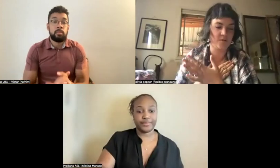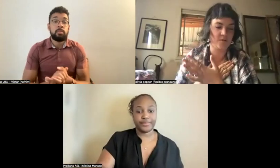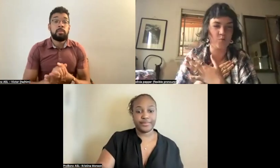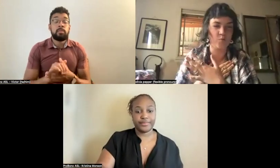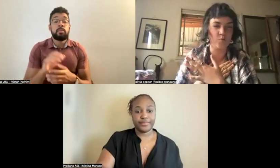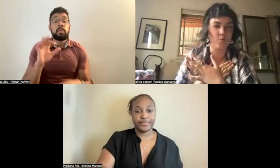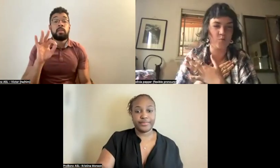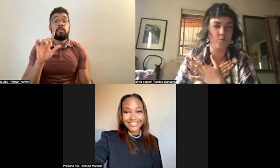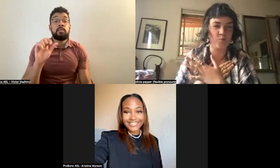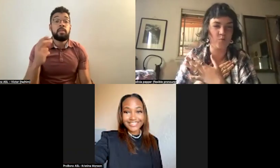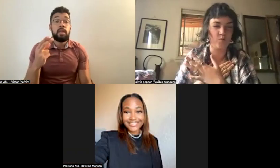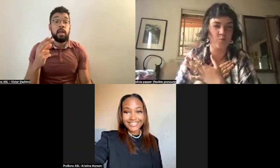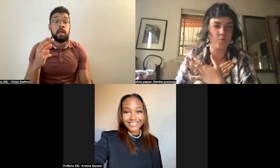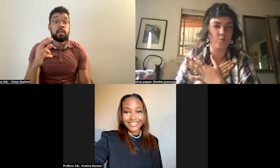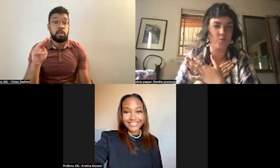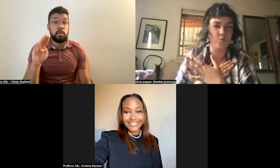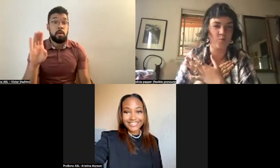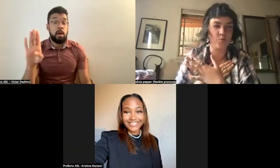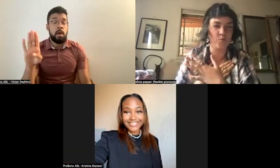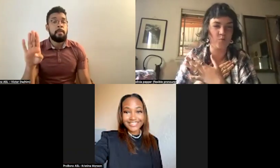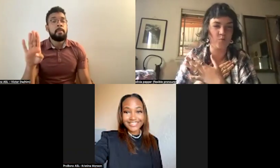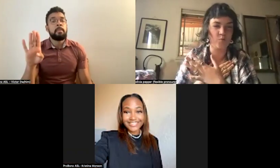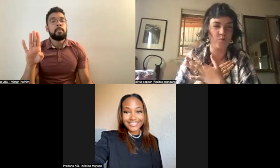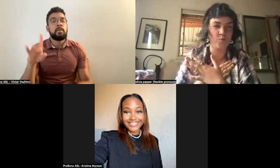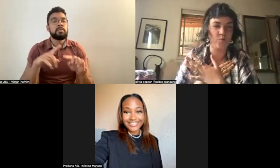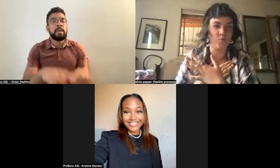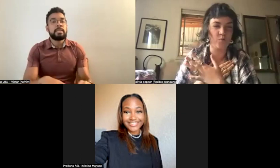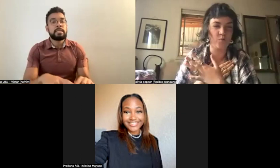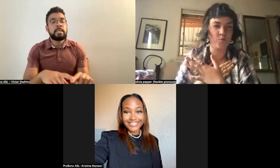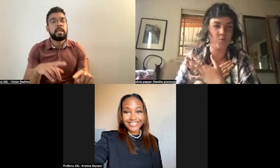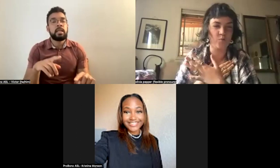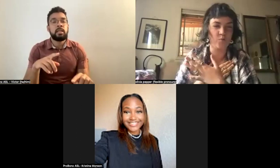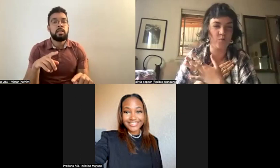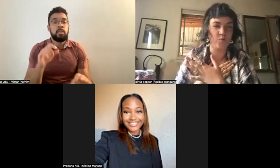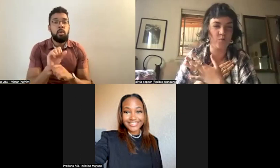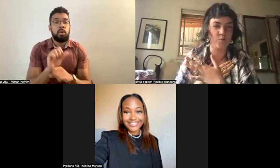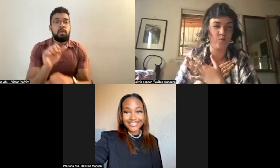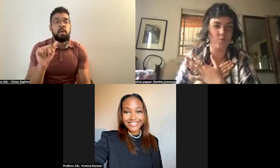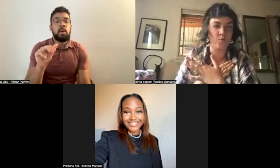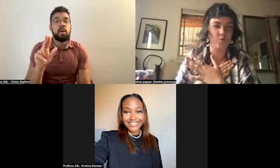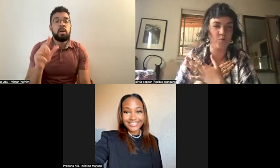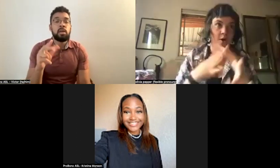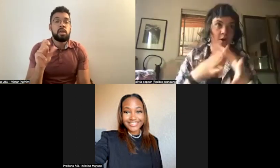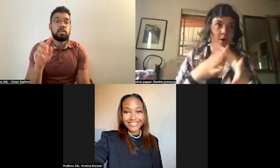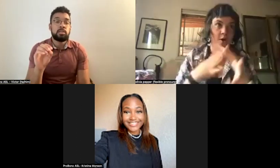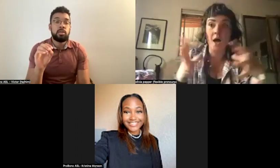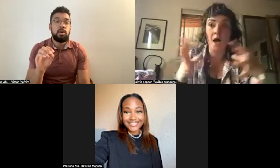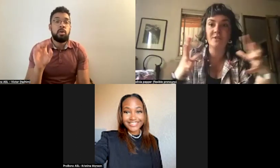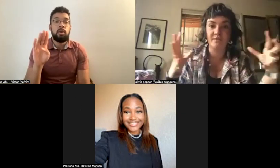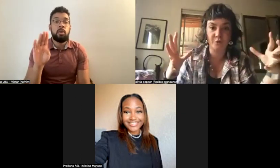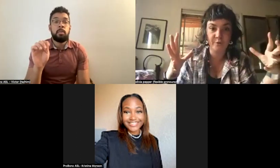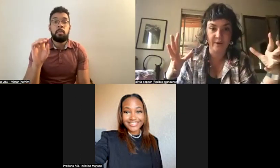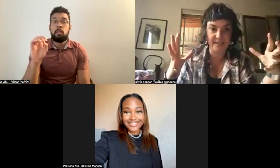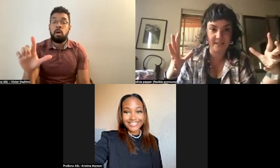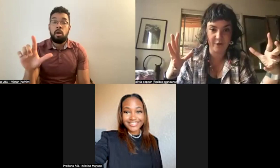well as Parrington's work to some degree. Um, but then earlier when I mentioned Mathers and